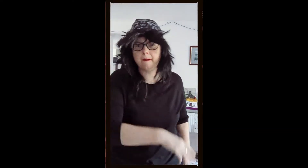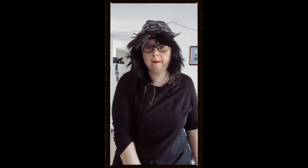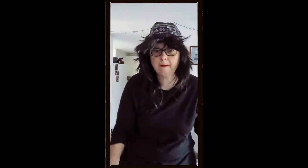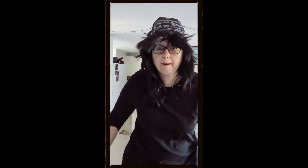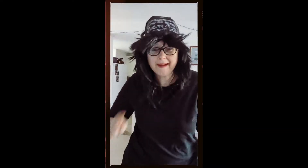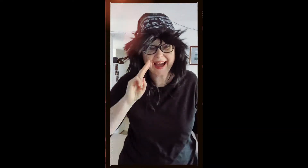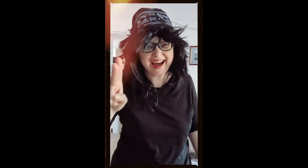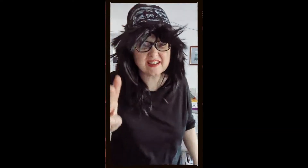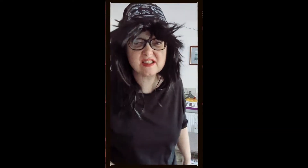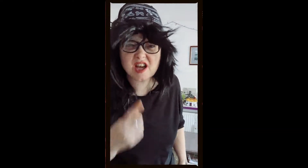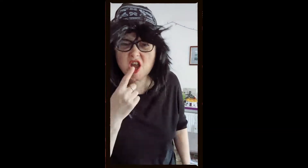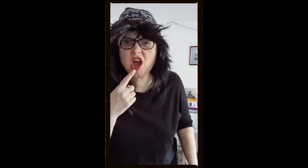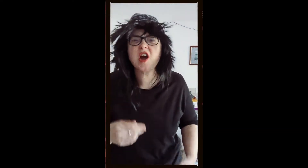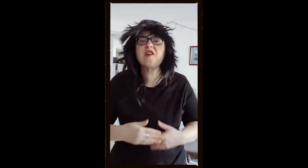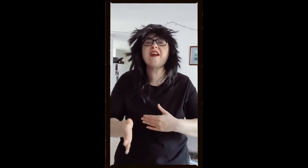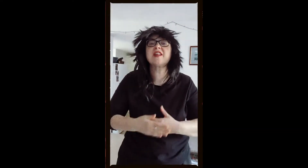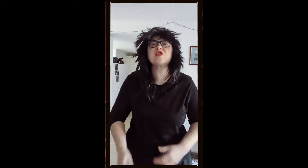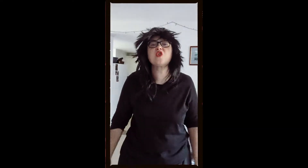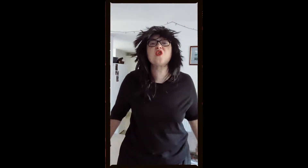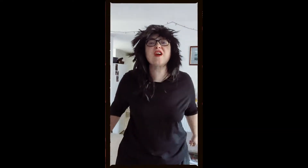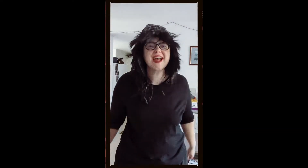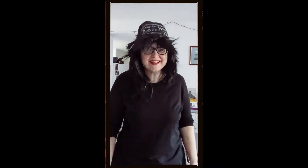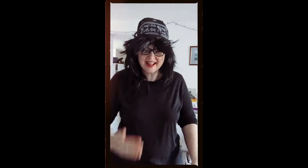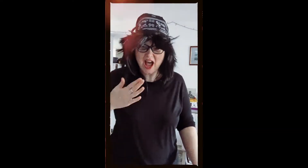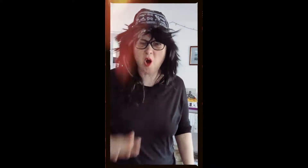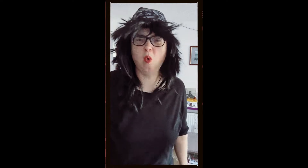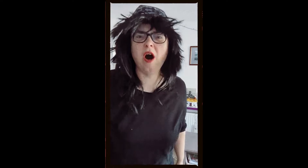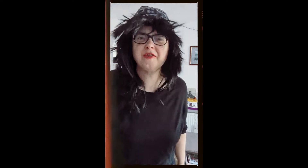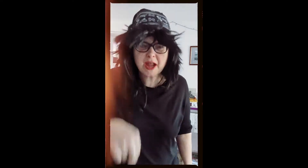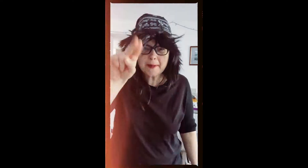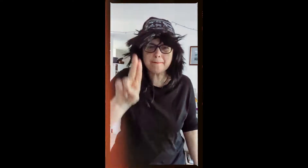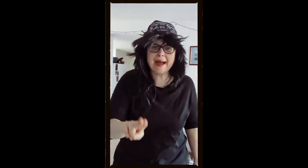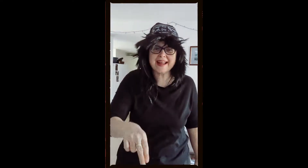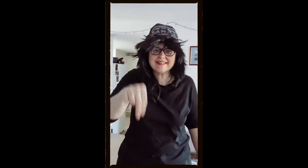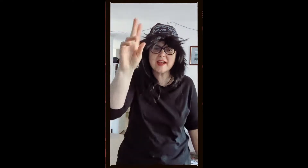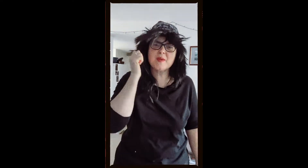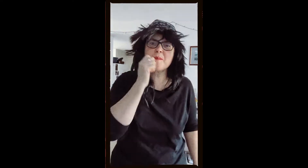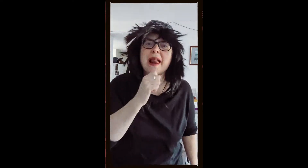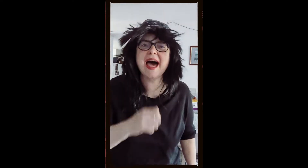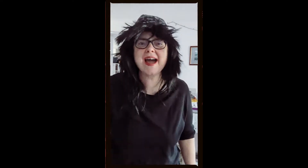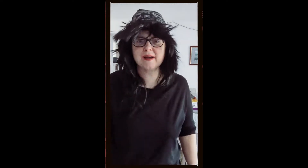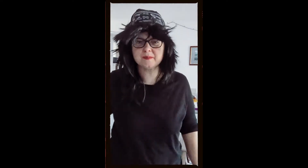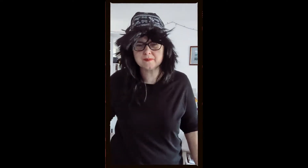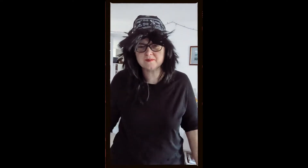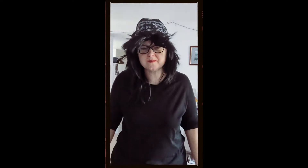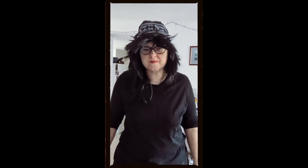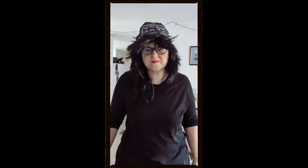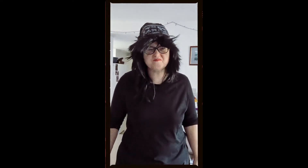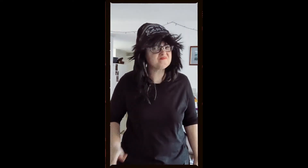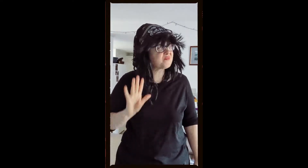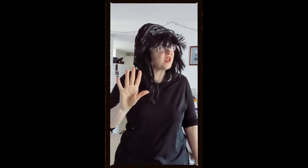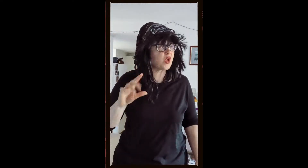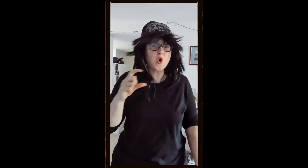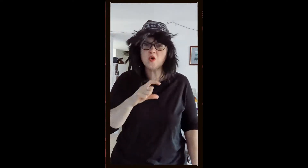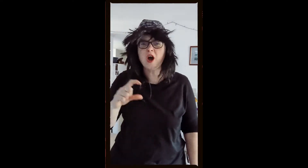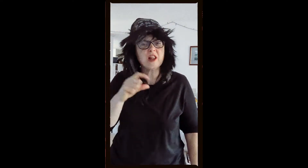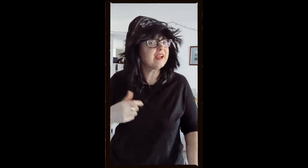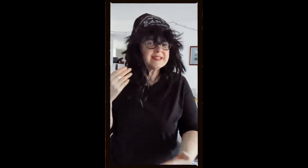I see her return, cause I want it pink to black Her colors